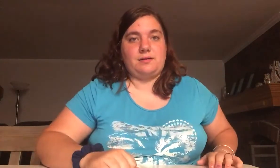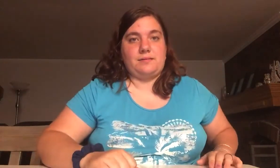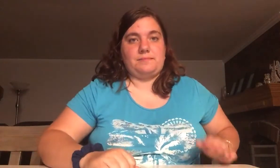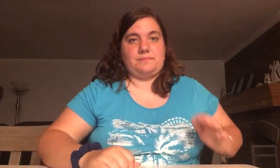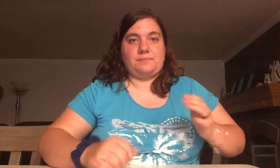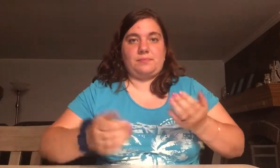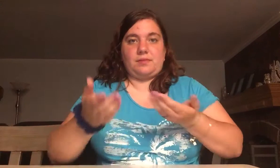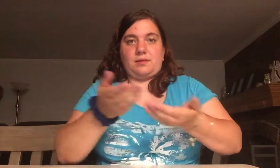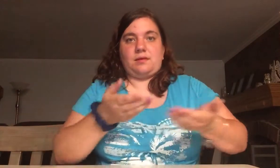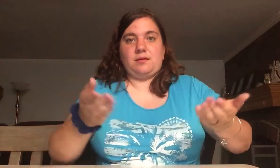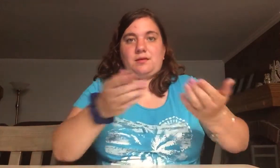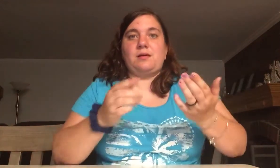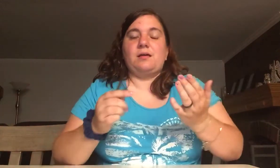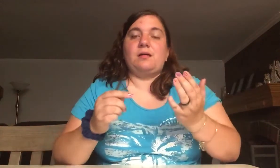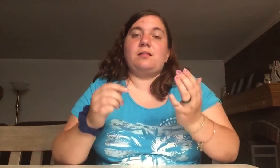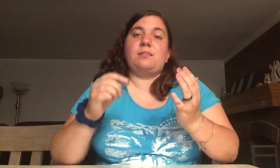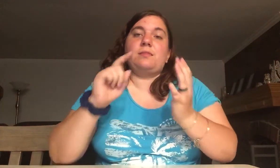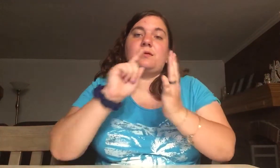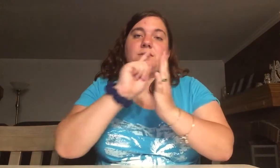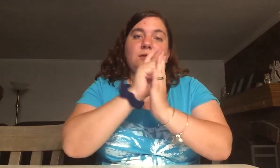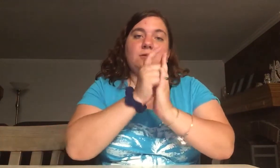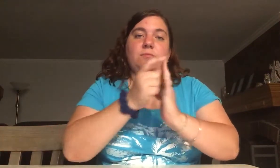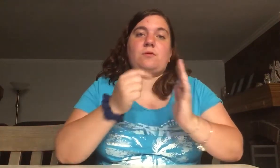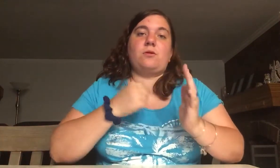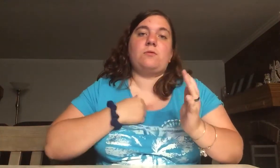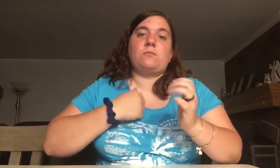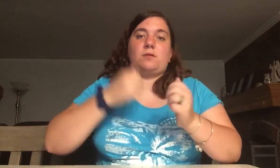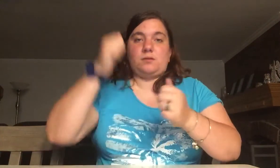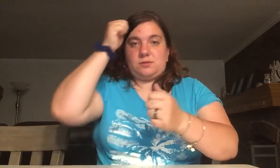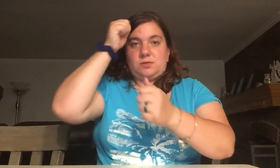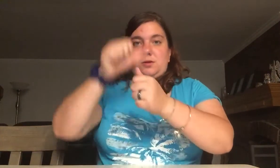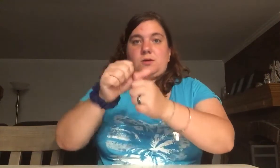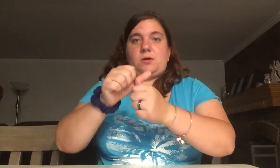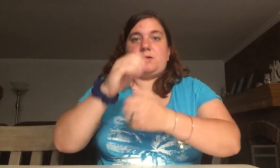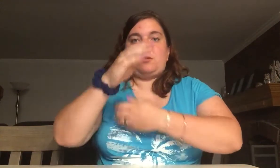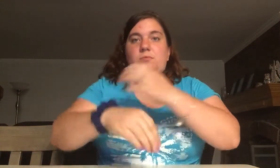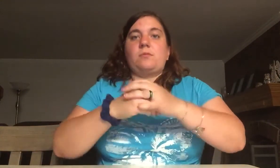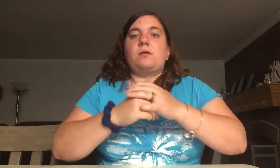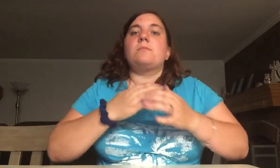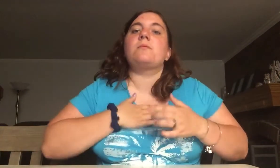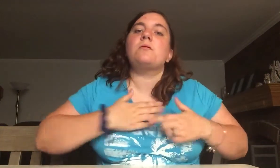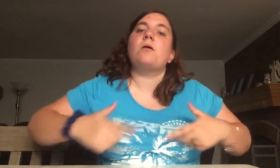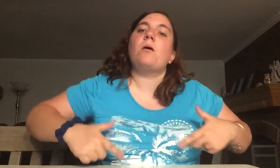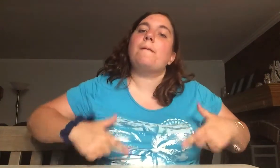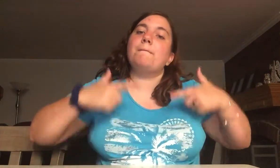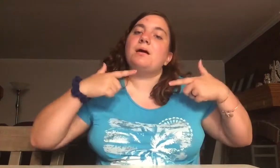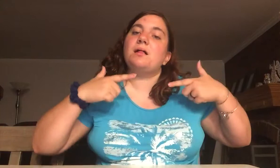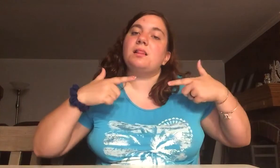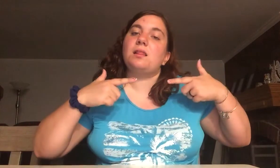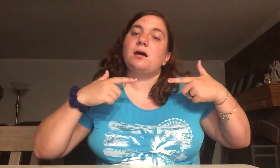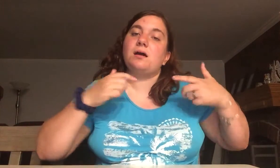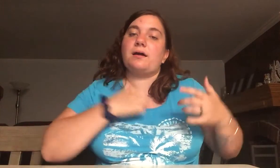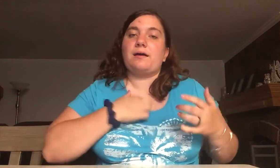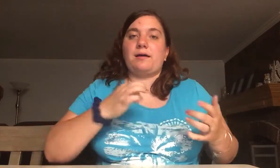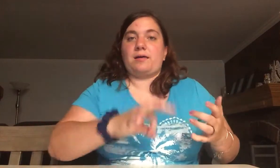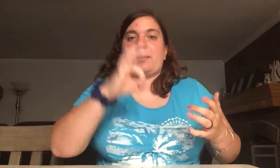Here with you, here I remember all my life,